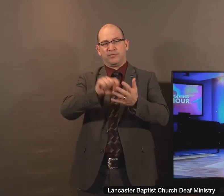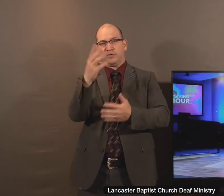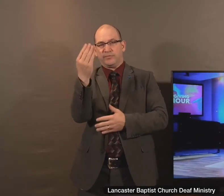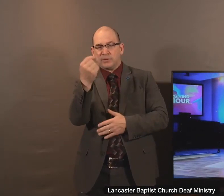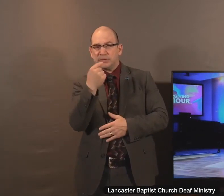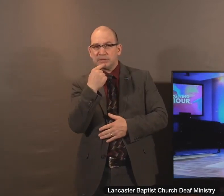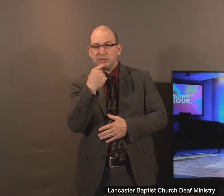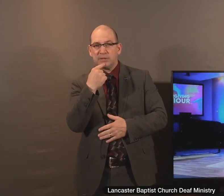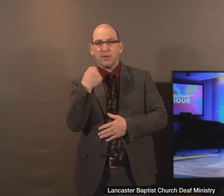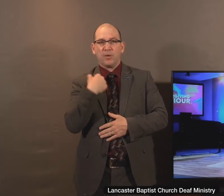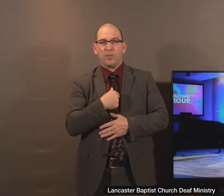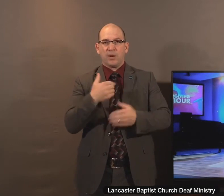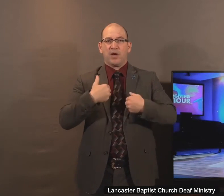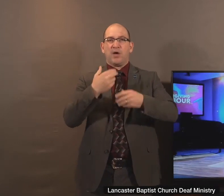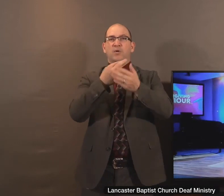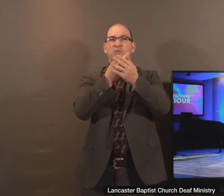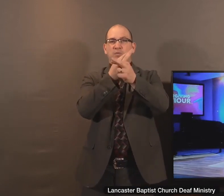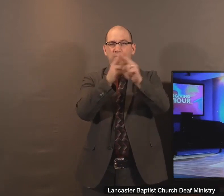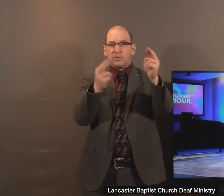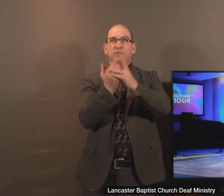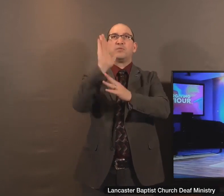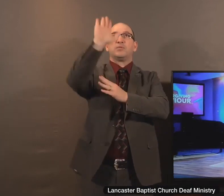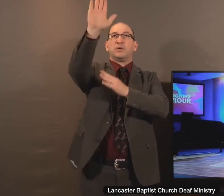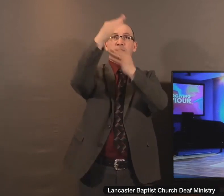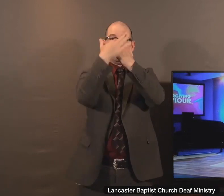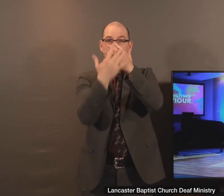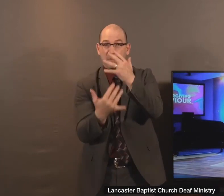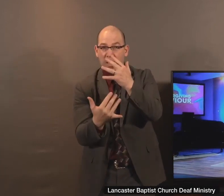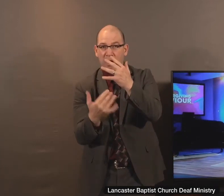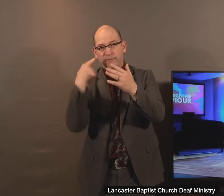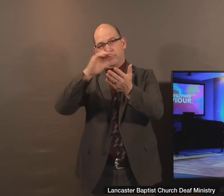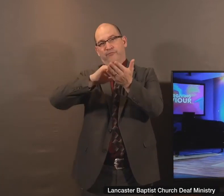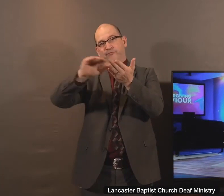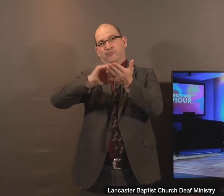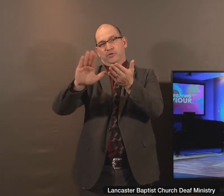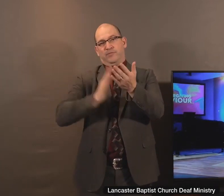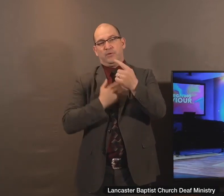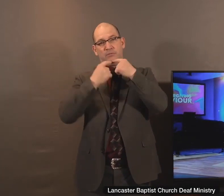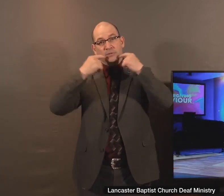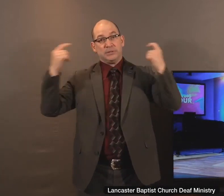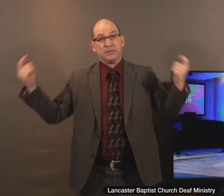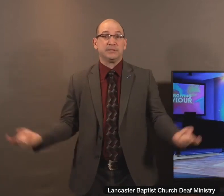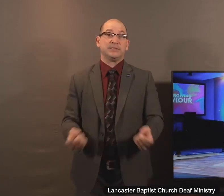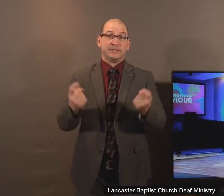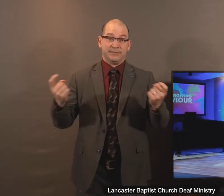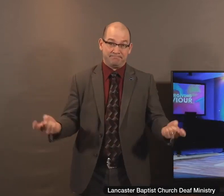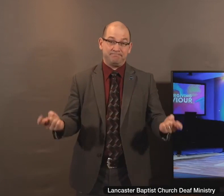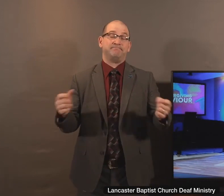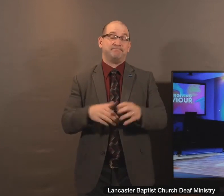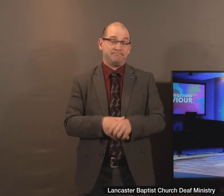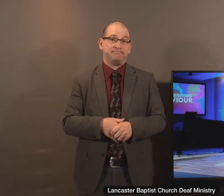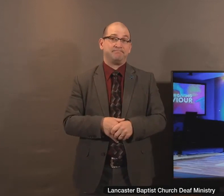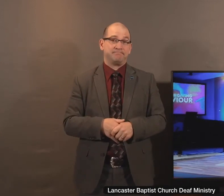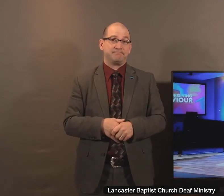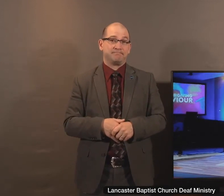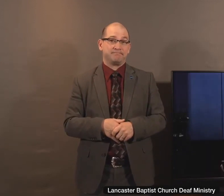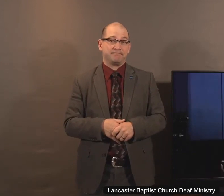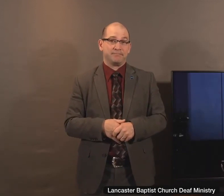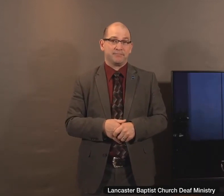In whom we have redemption through his blood, even the forgiveness of our sins. And so, here was a